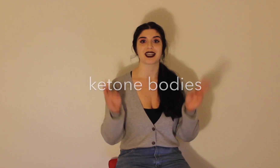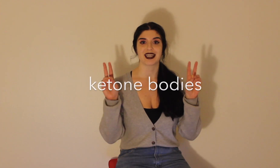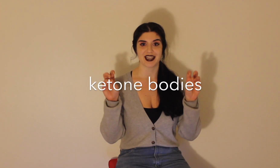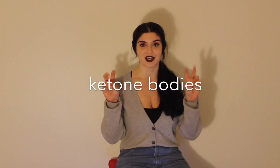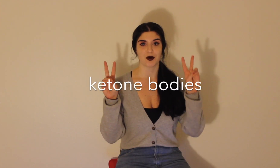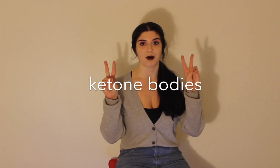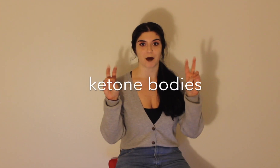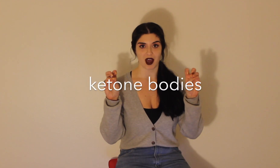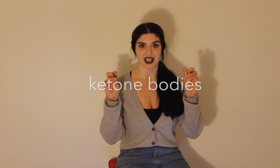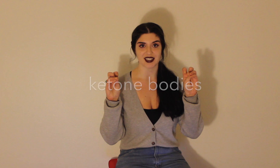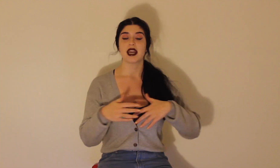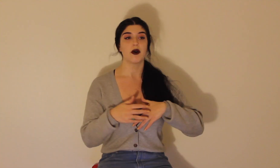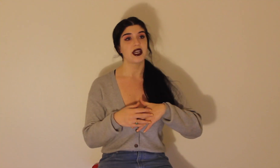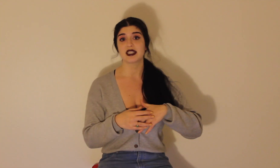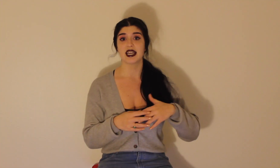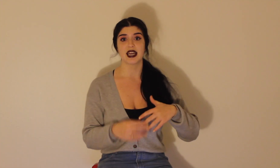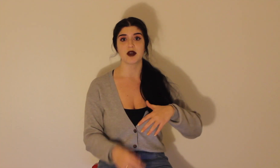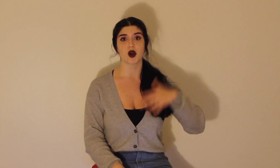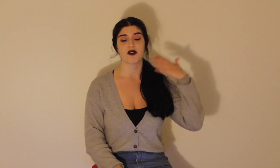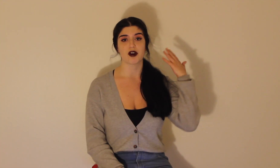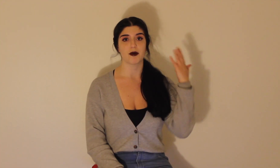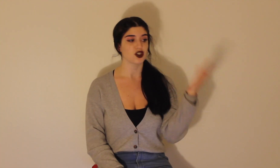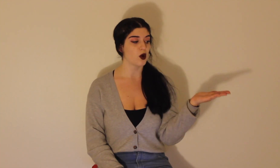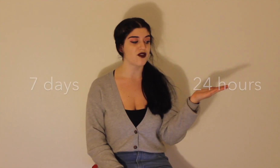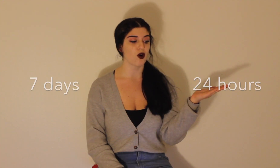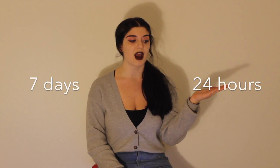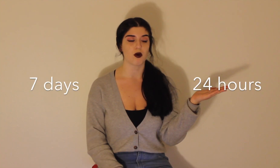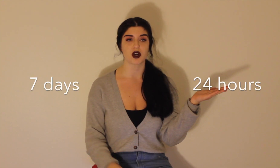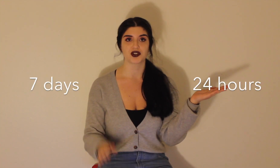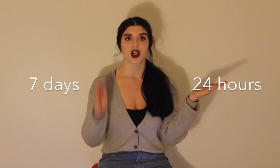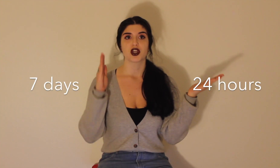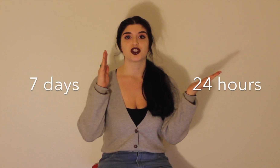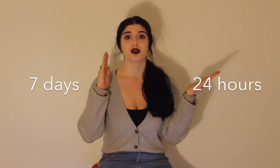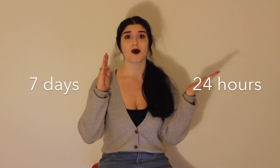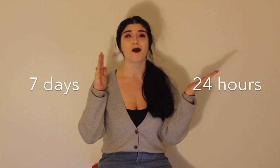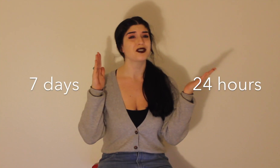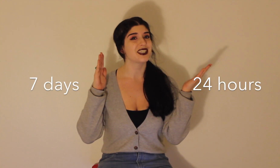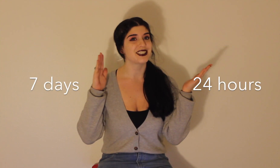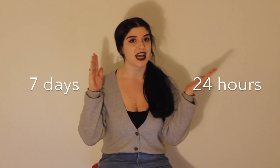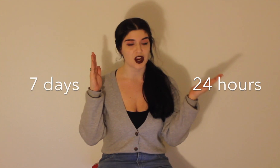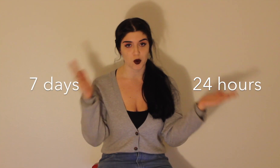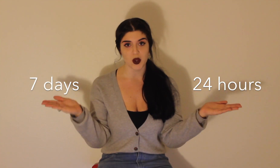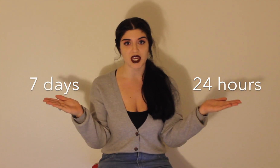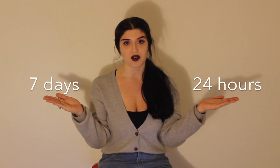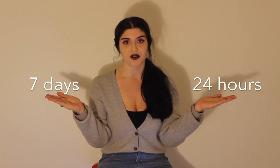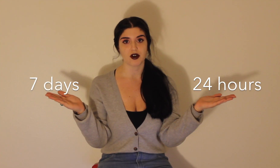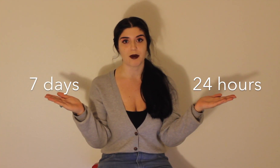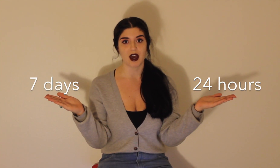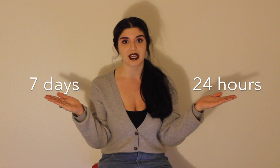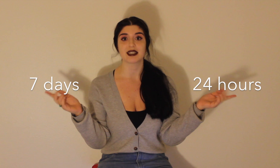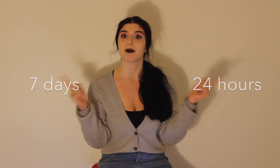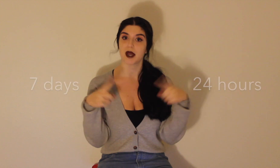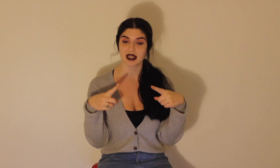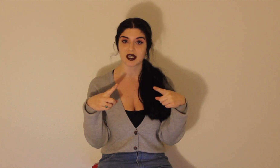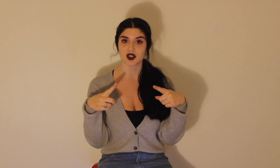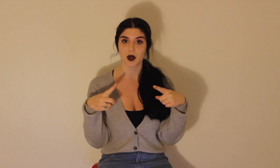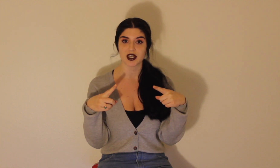ketone bodies. Now, it can take anywhere from 24 hours to almost an entire week for your body to make that switch.